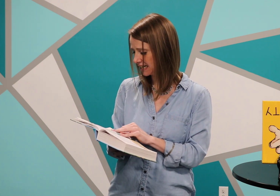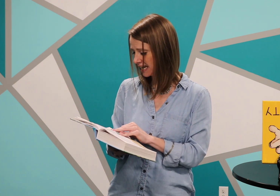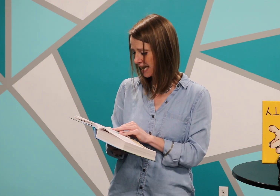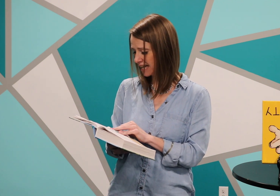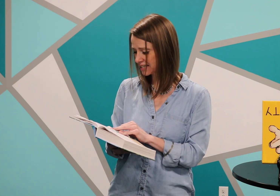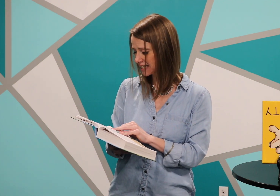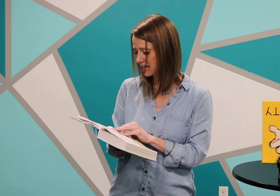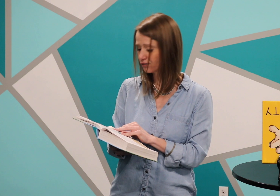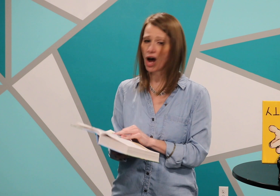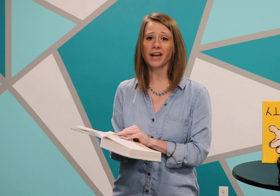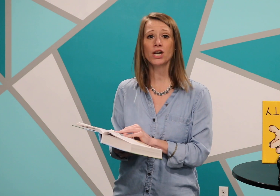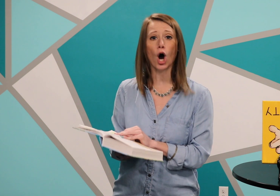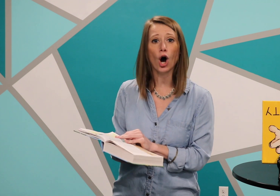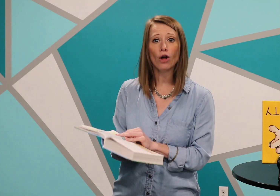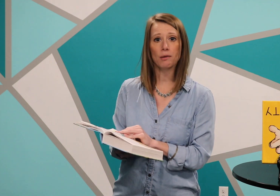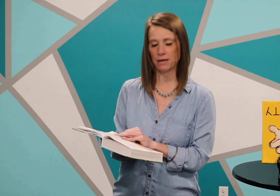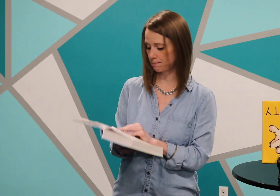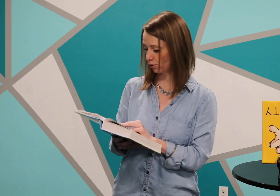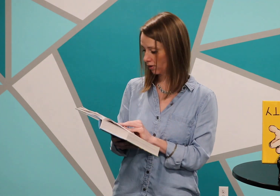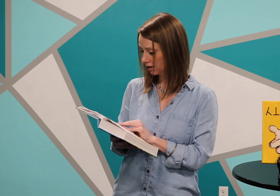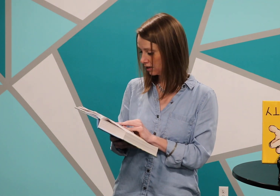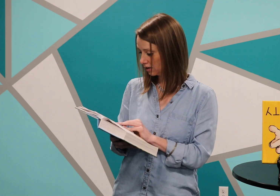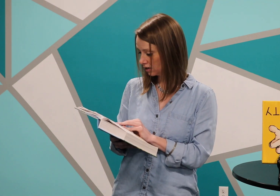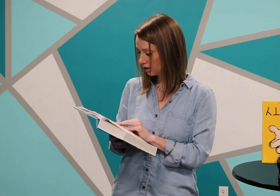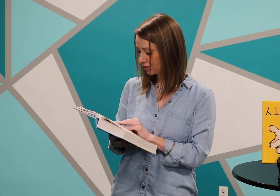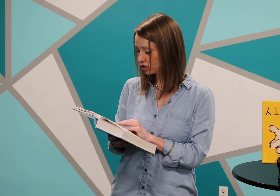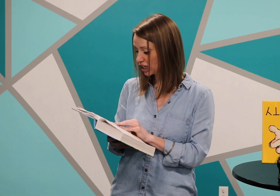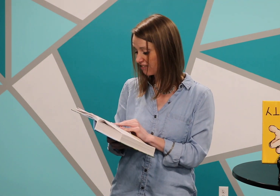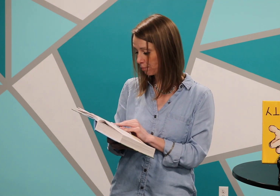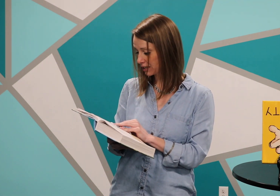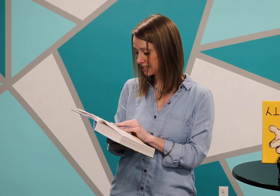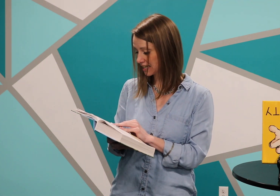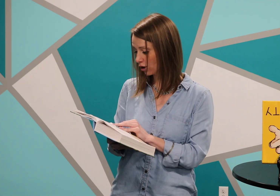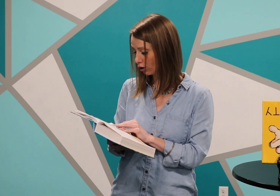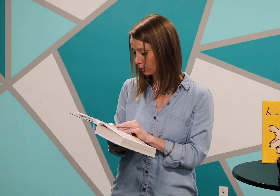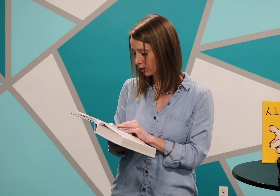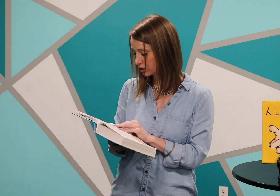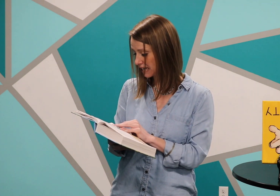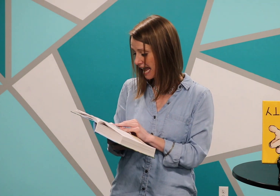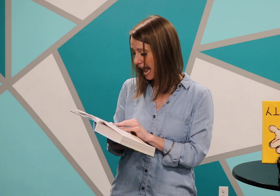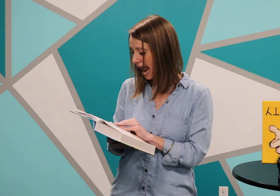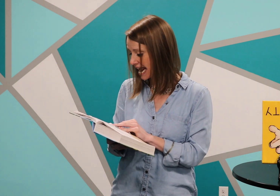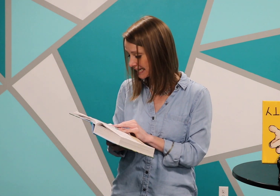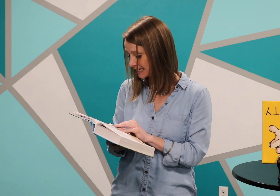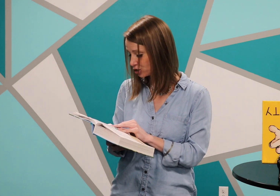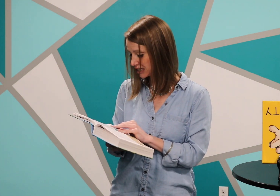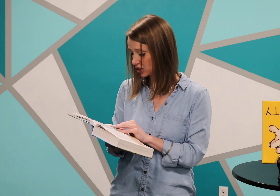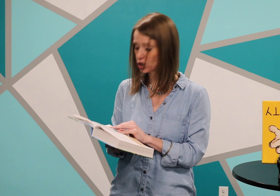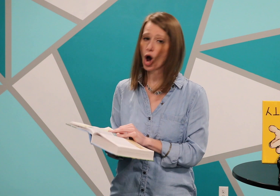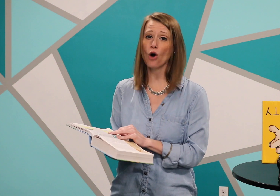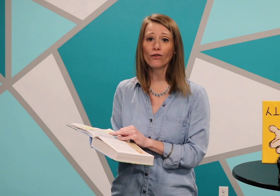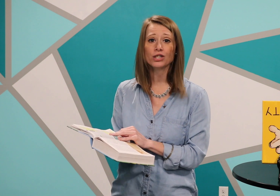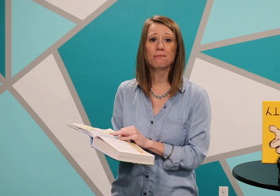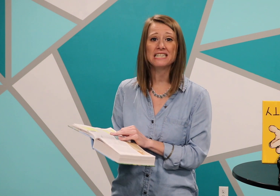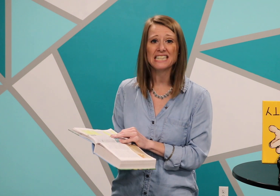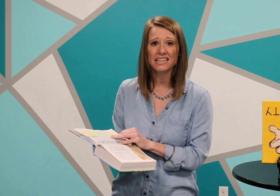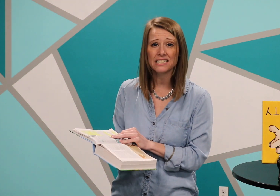in the sight of God and all the people. The chief priests and our rulers handed Jesus over to be sentenced